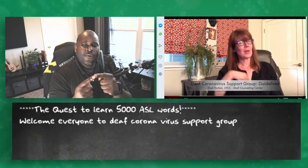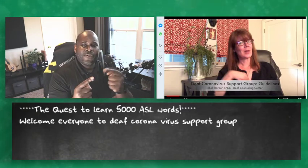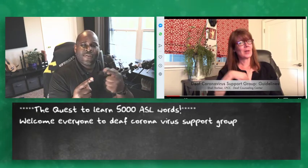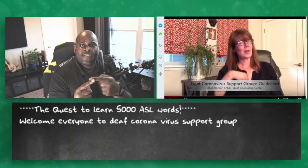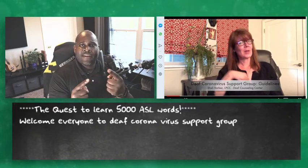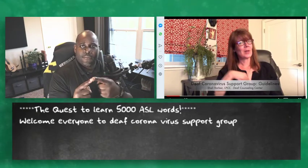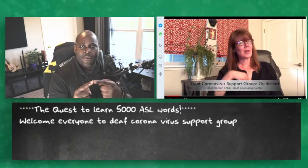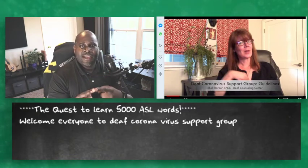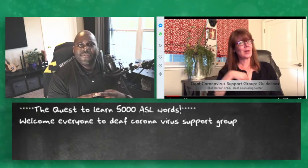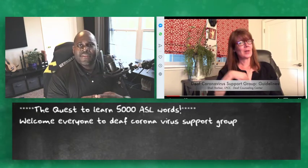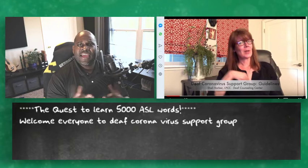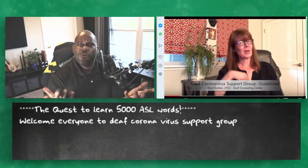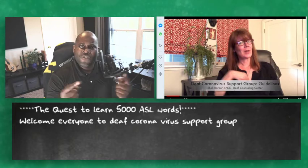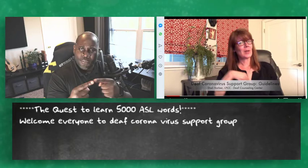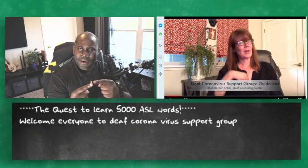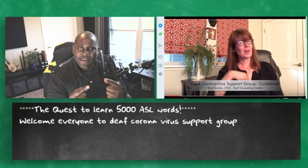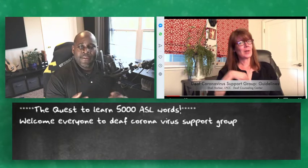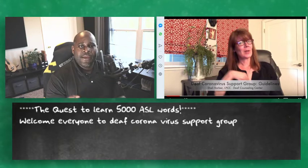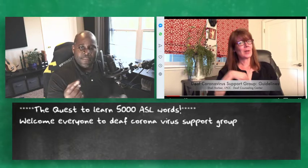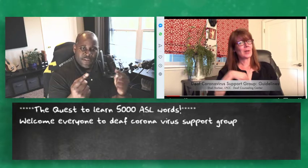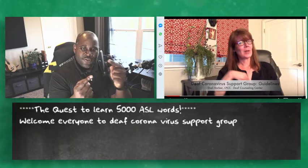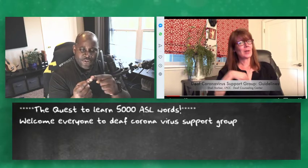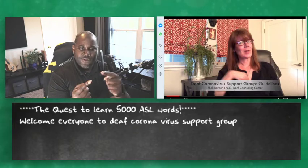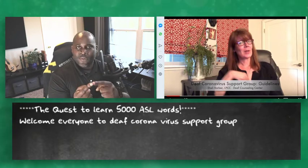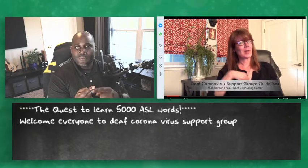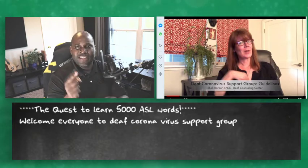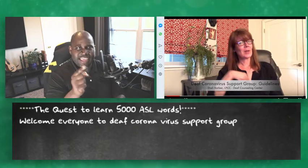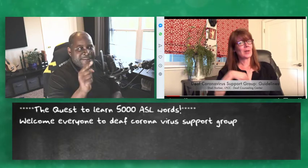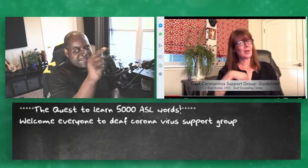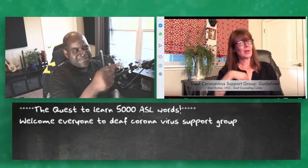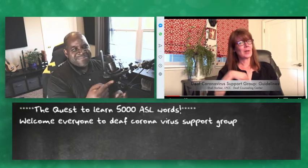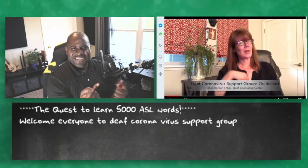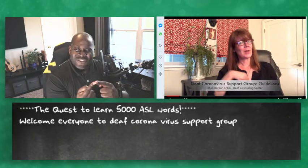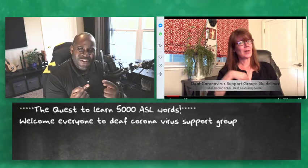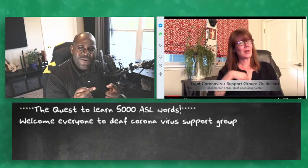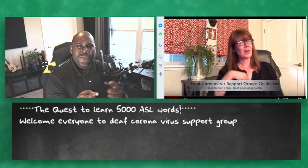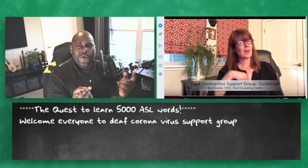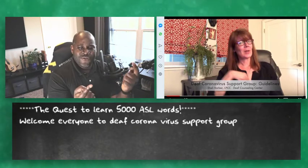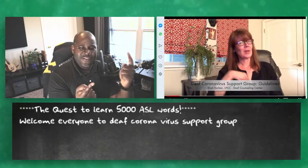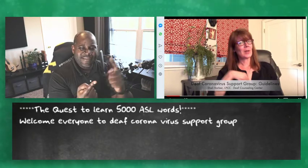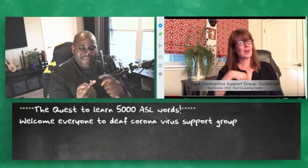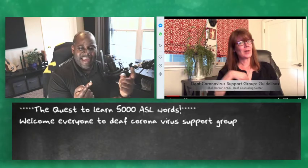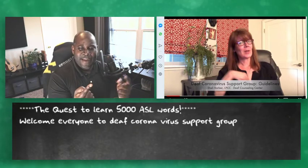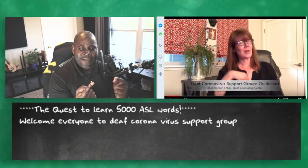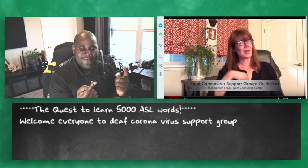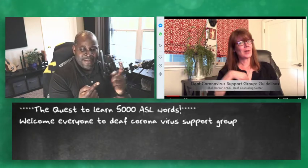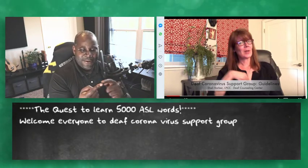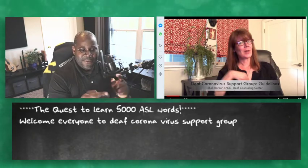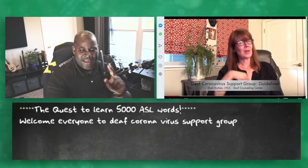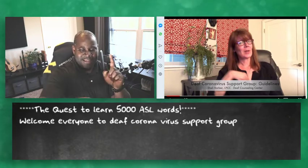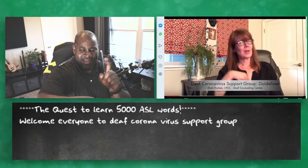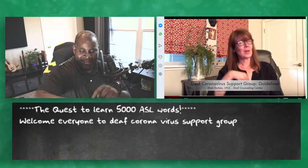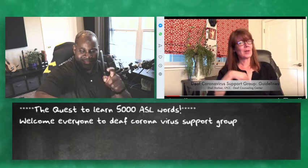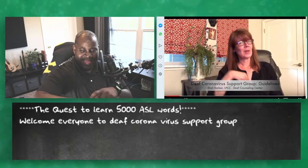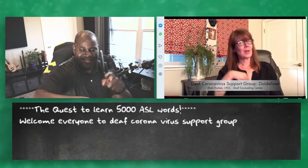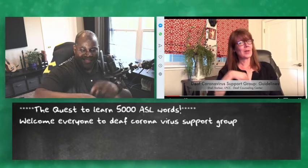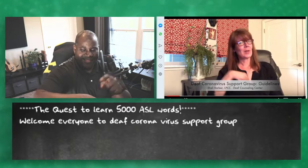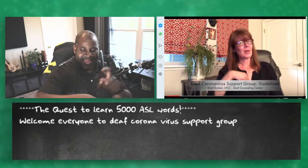also is a sign for point so like what's your point but to like to or just tapping a finger point like this is like